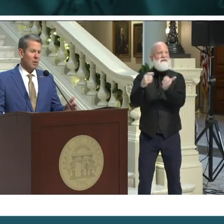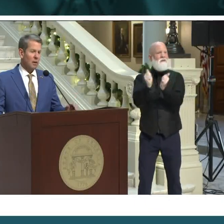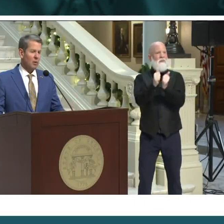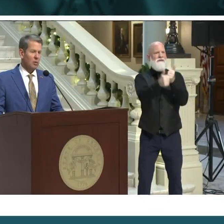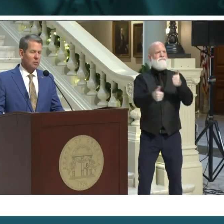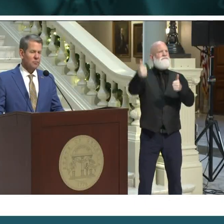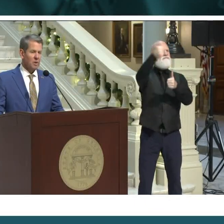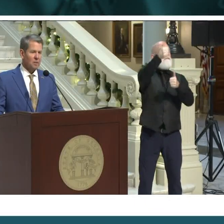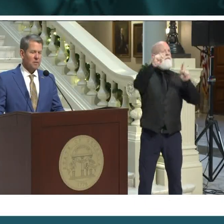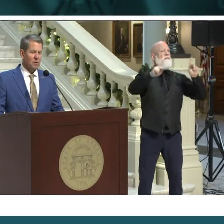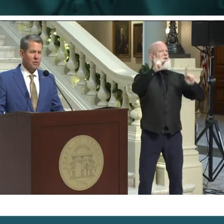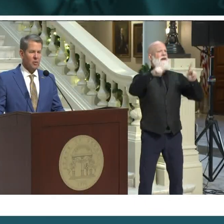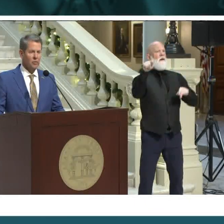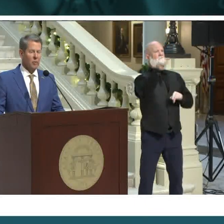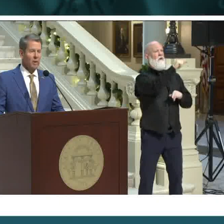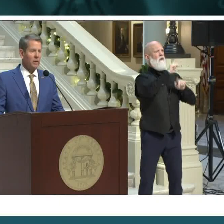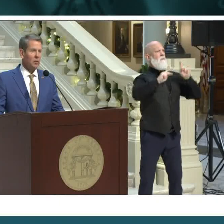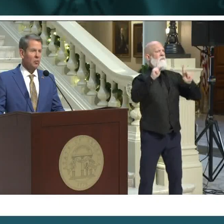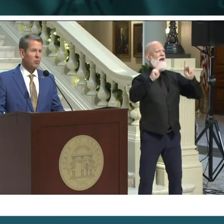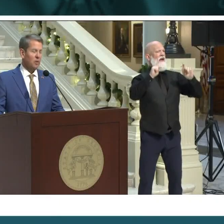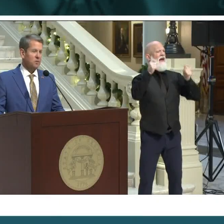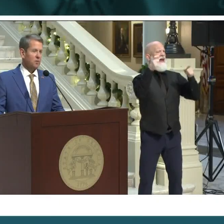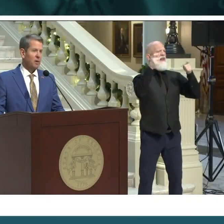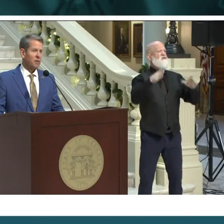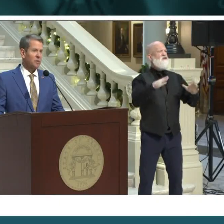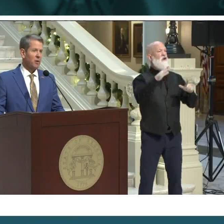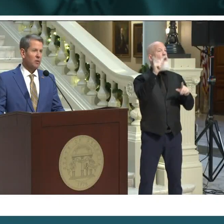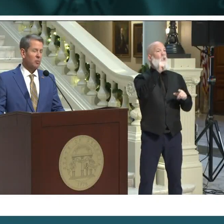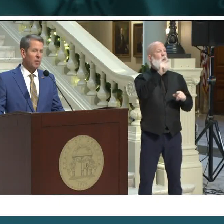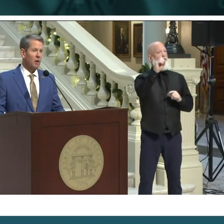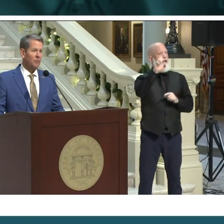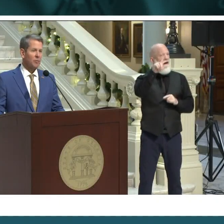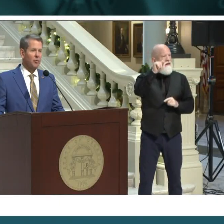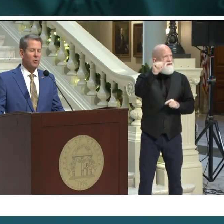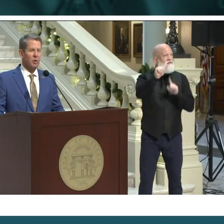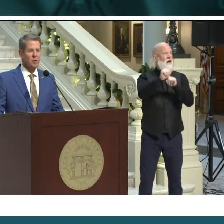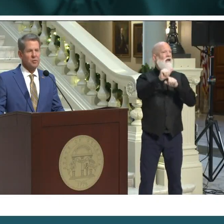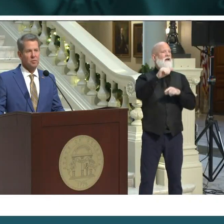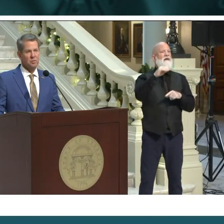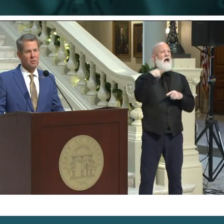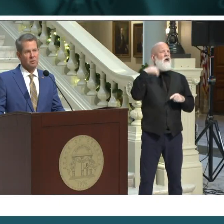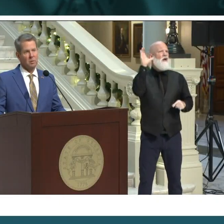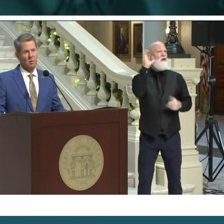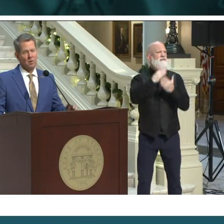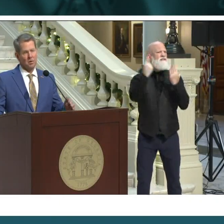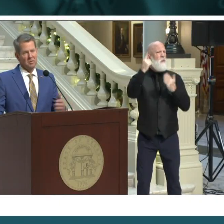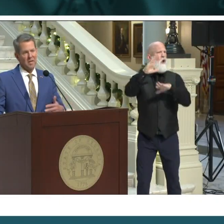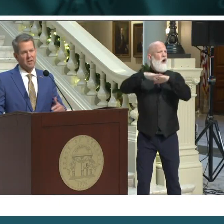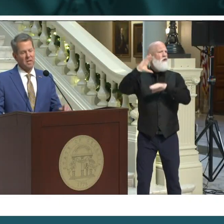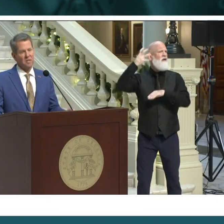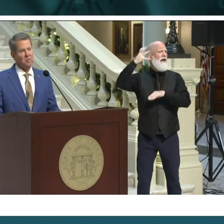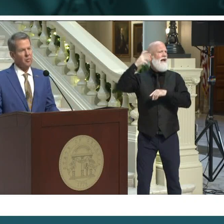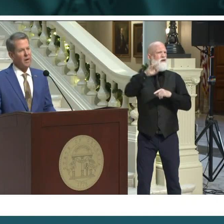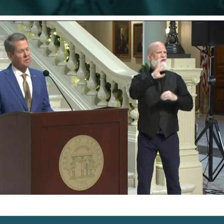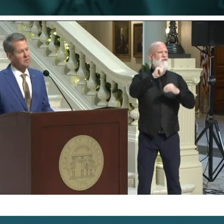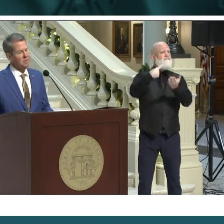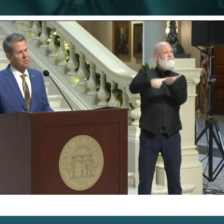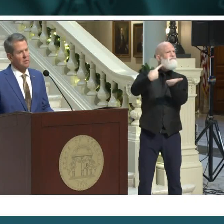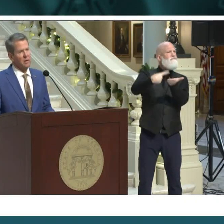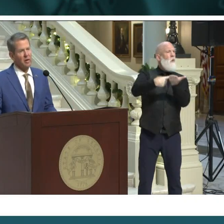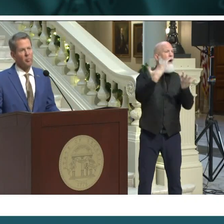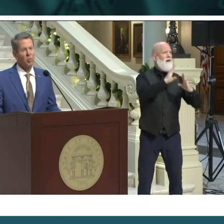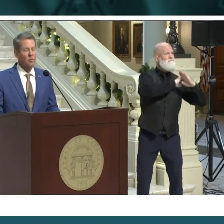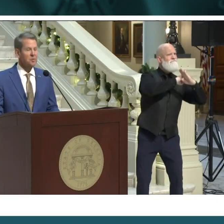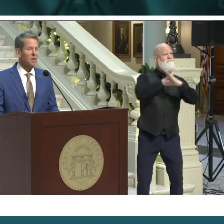I heard John Zeldon on the radio yesterday talking about the precautions and the sanitation practices